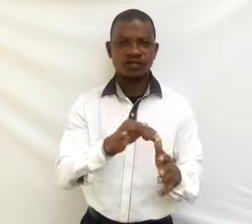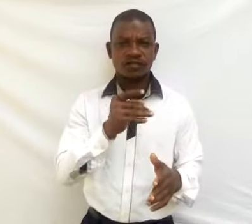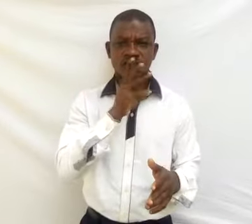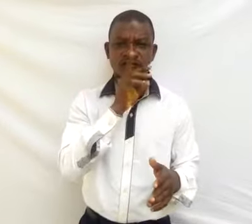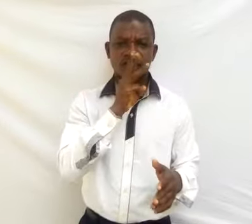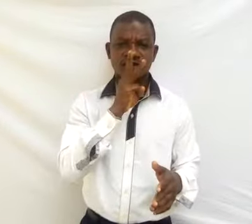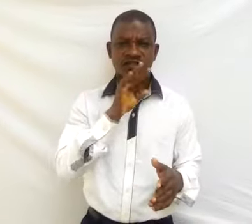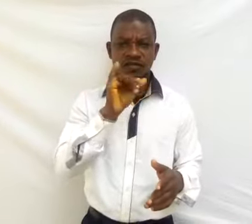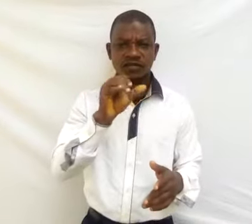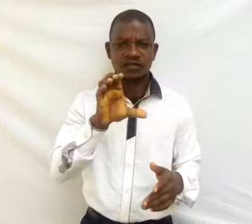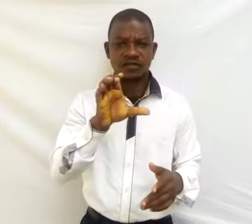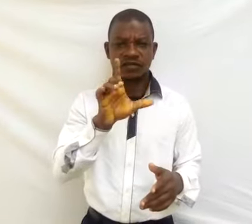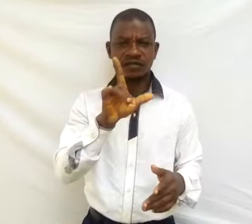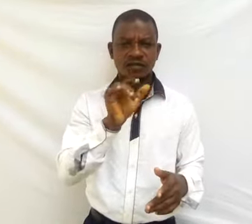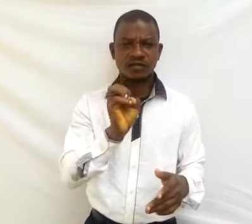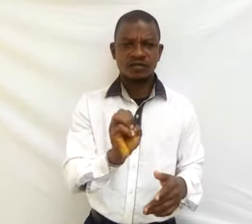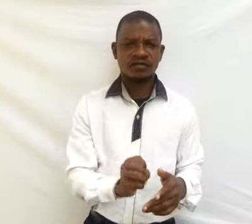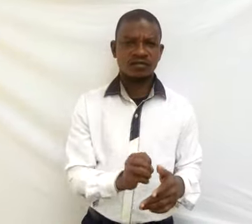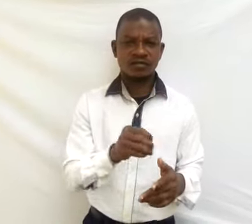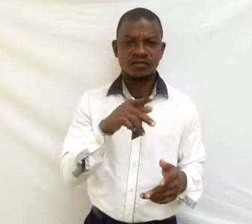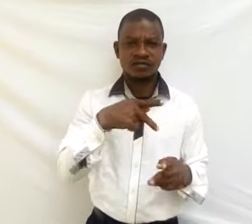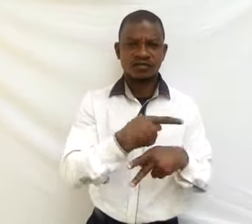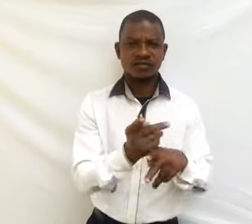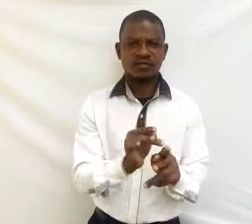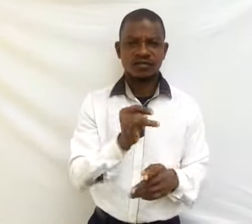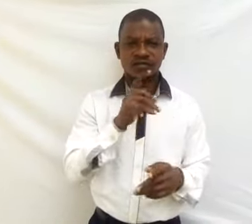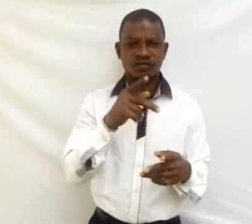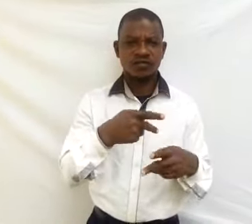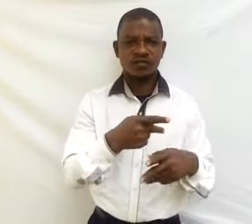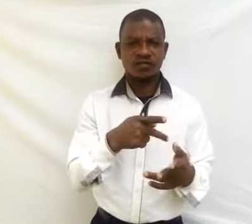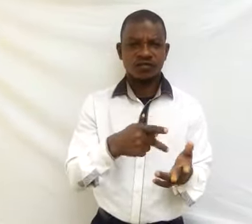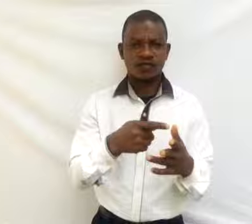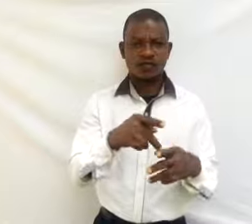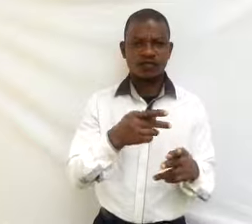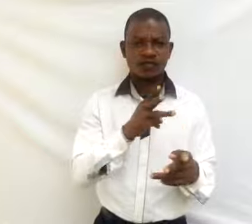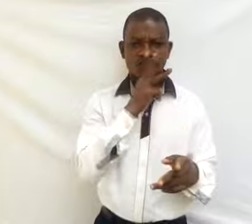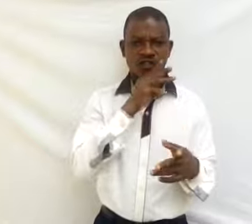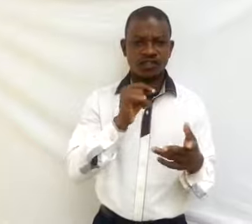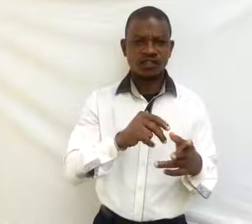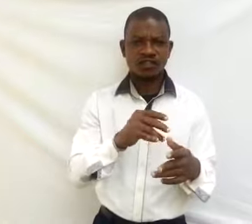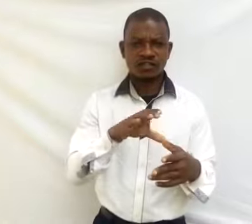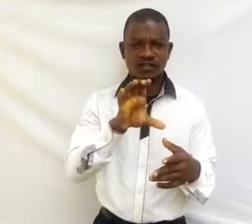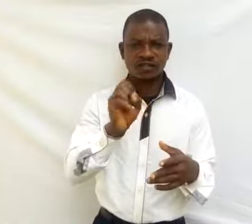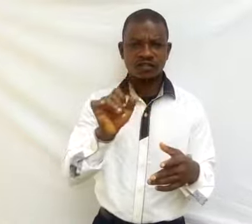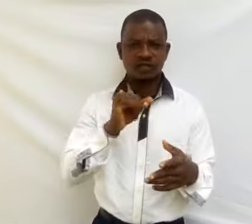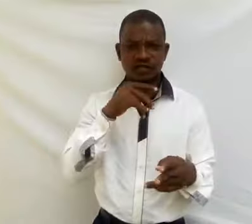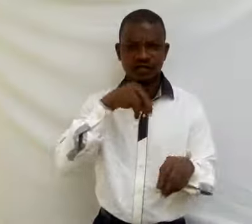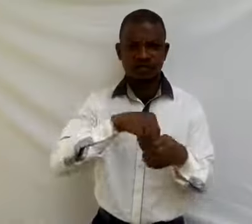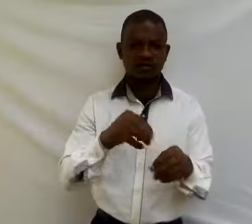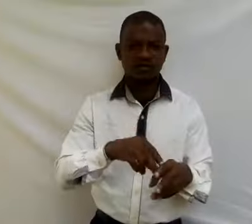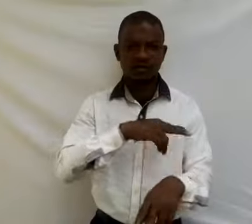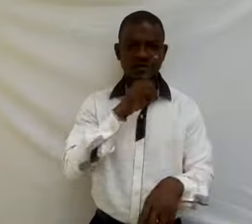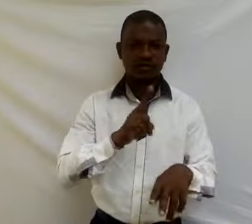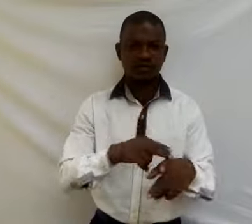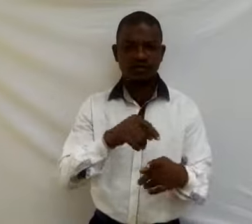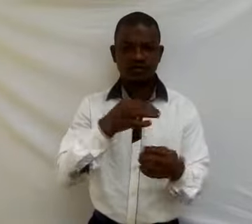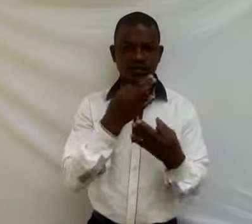cycle Process of water cycling in nature Importance of water